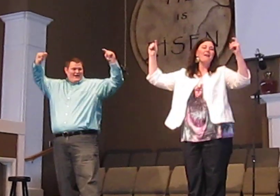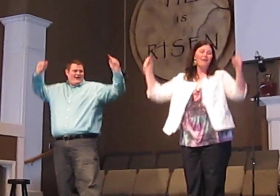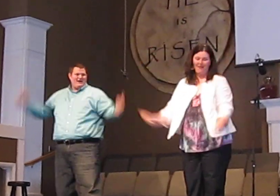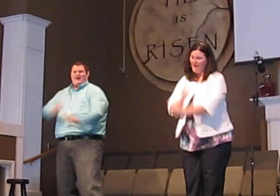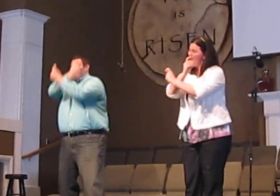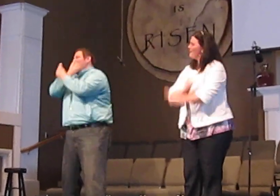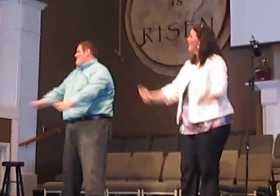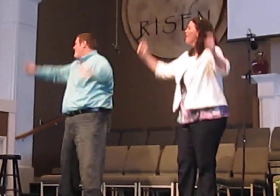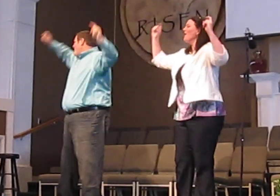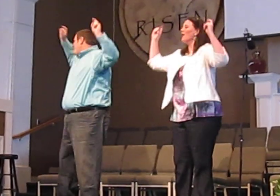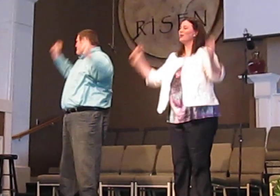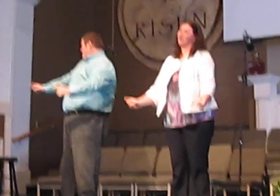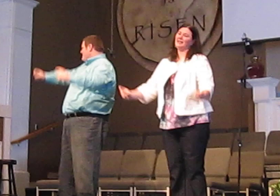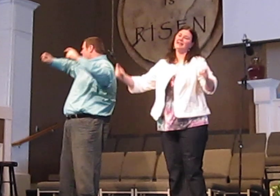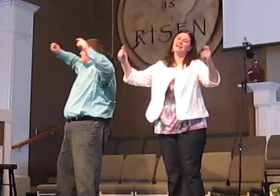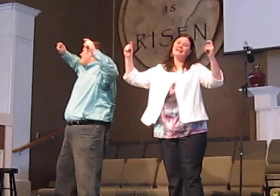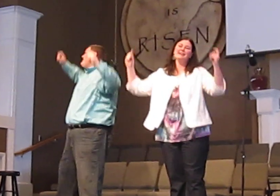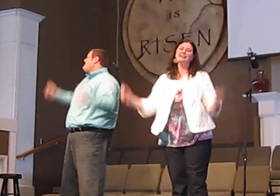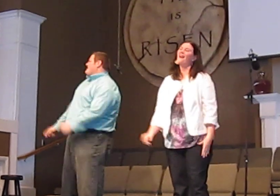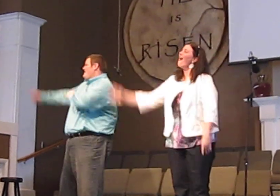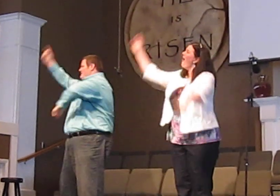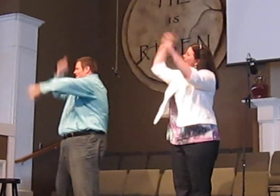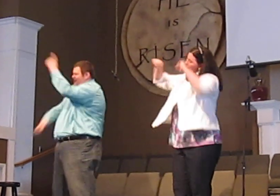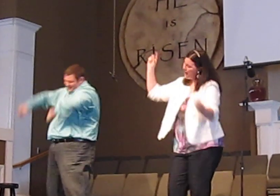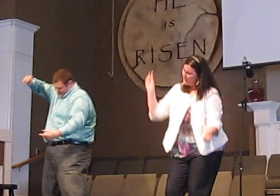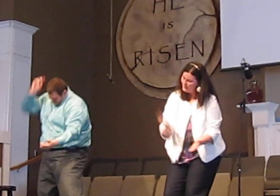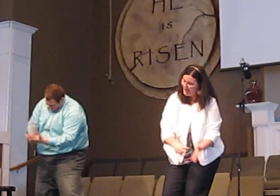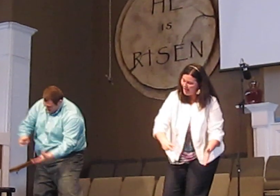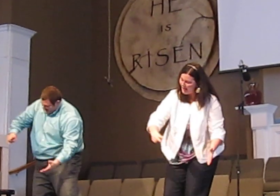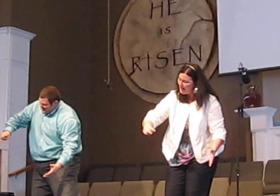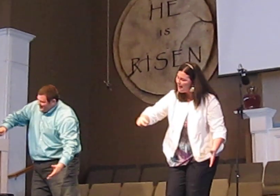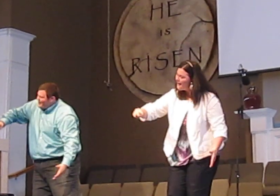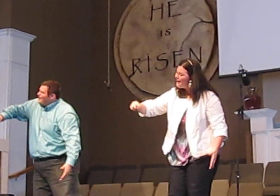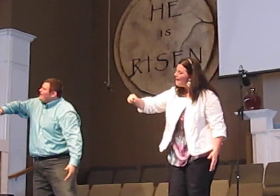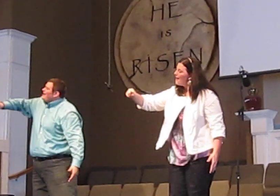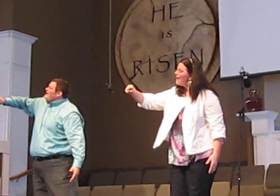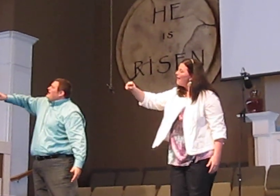I'll be, hooray,